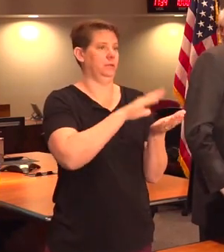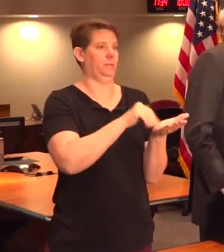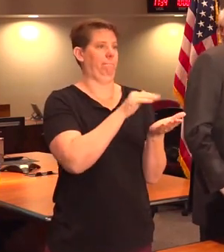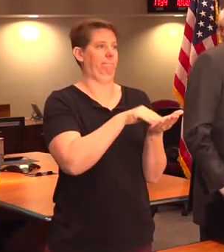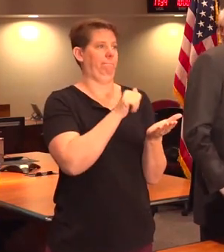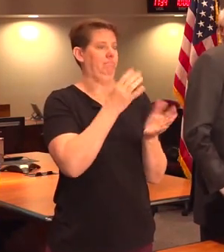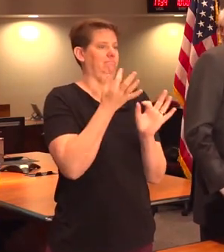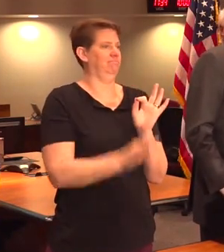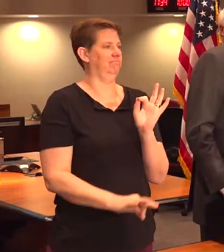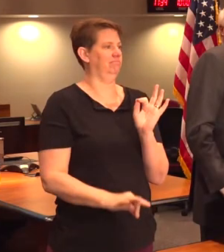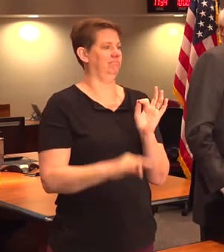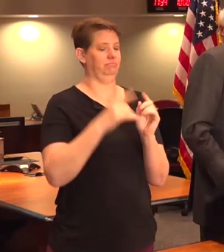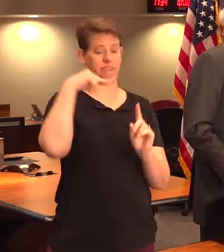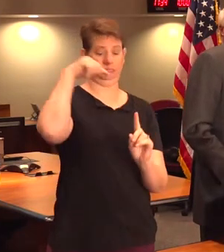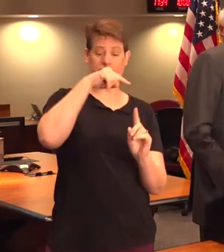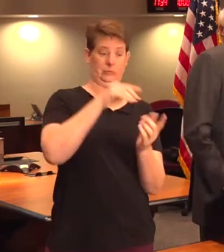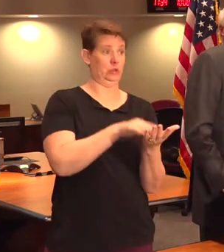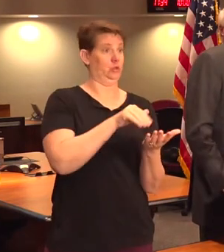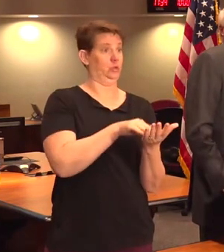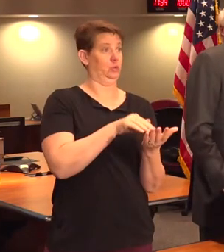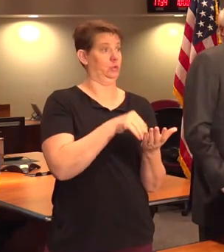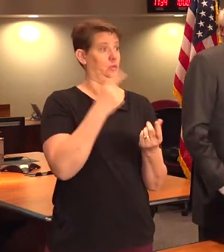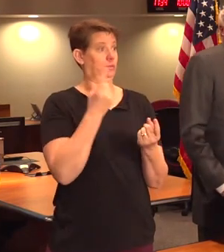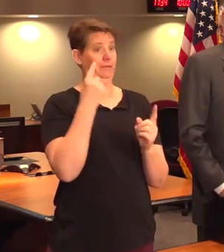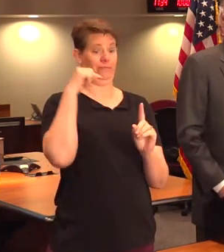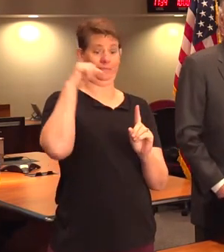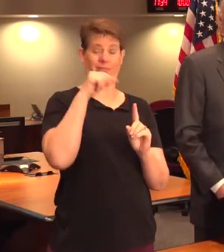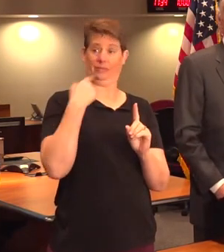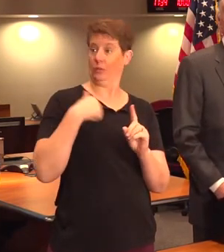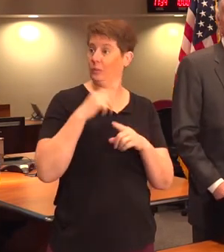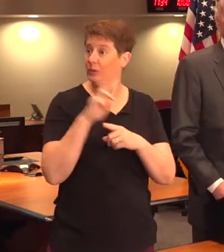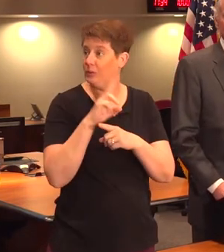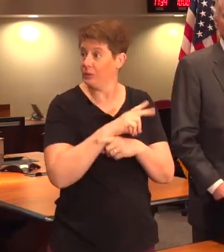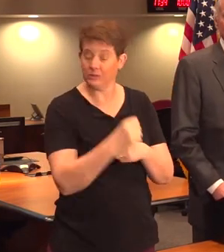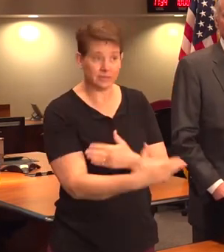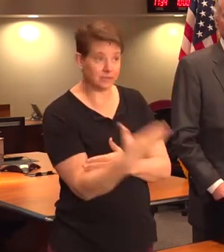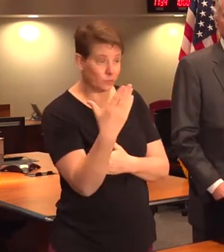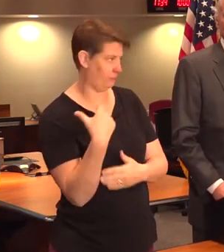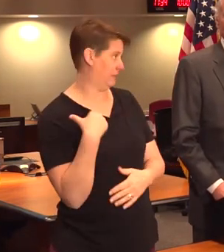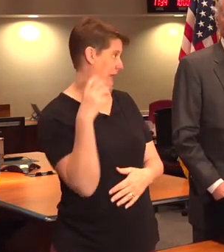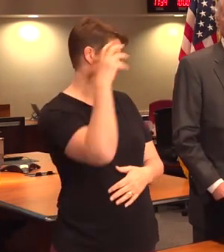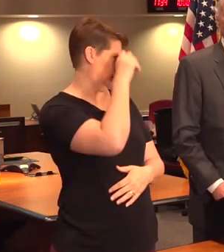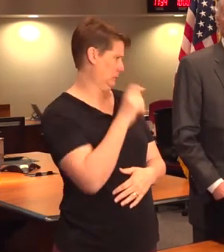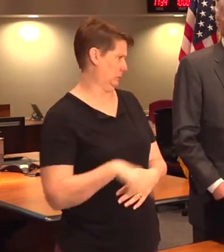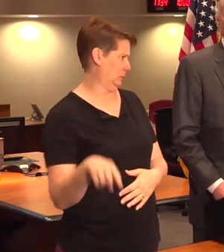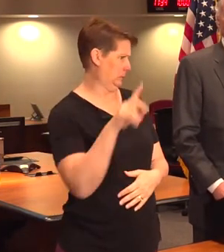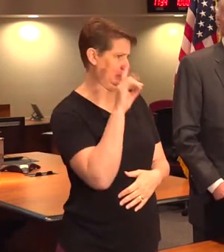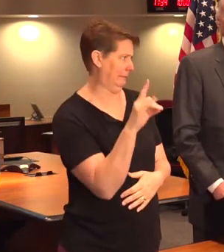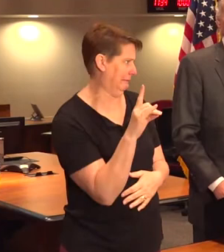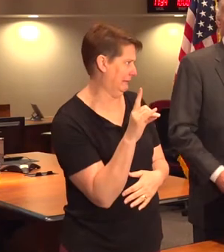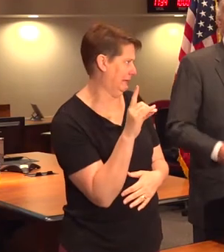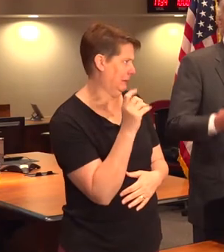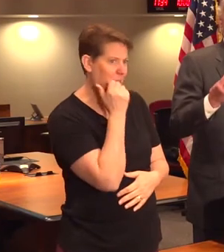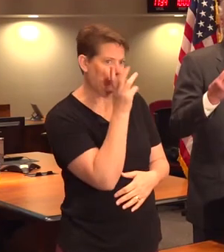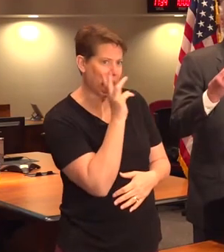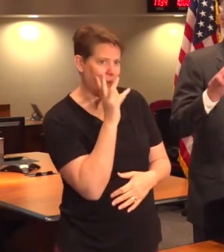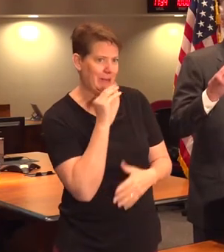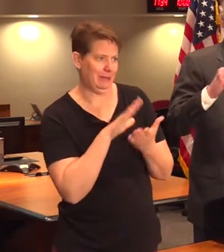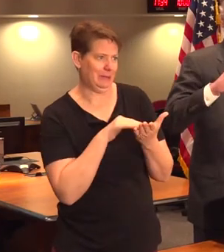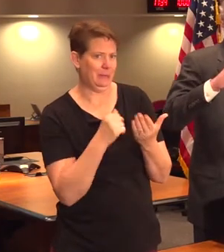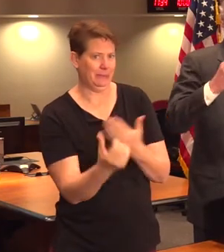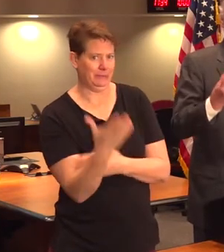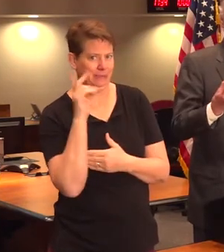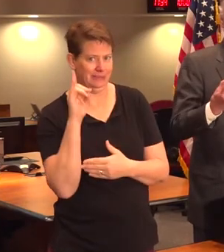There's something in soda that everybody here has used this morning, I presume, in warm water that will